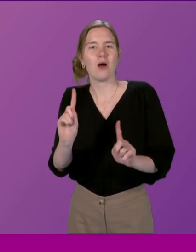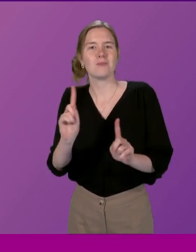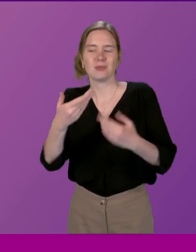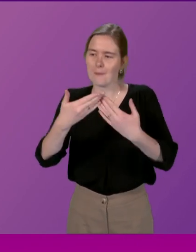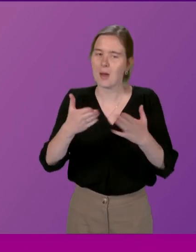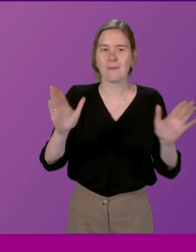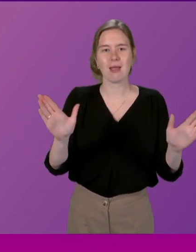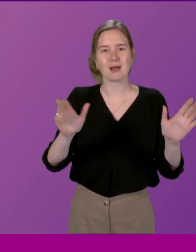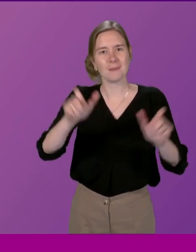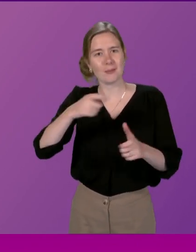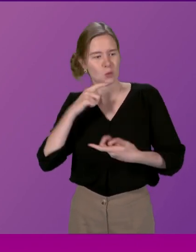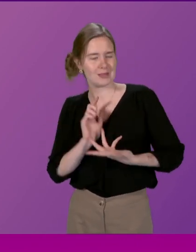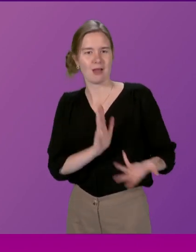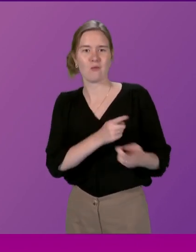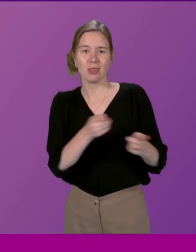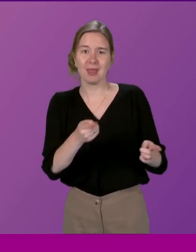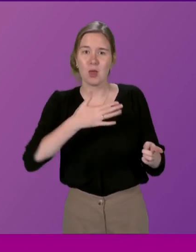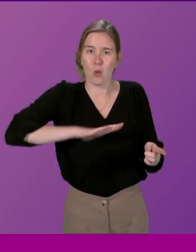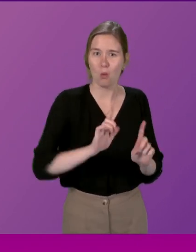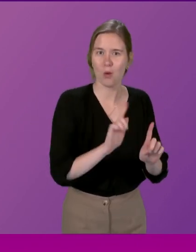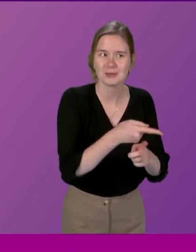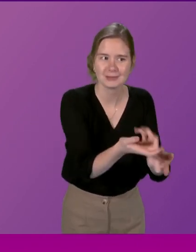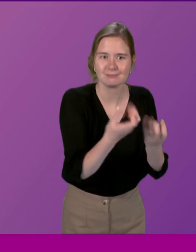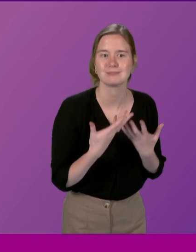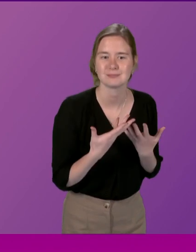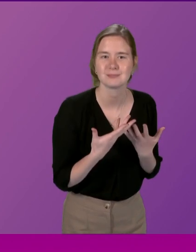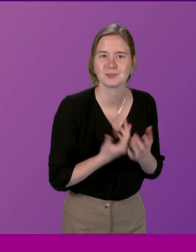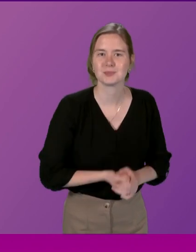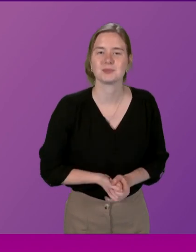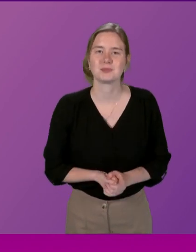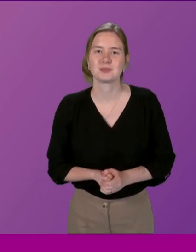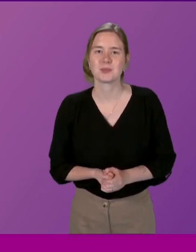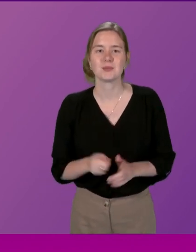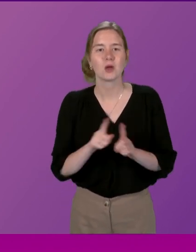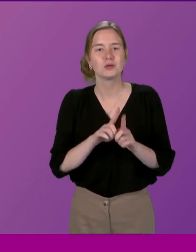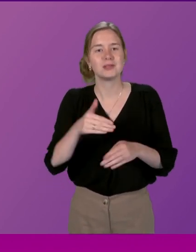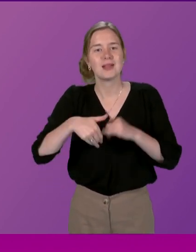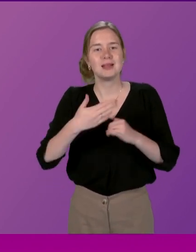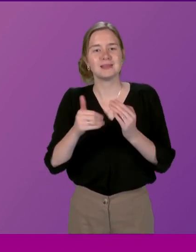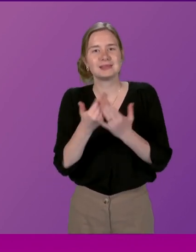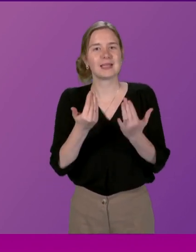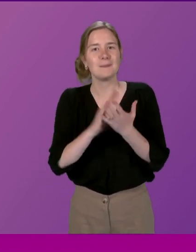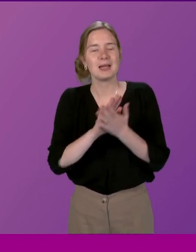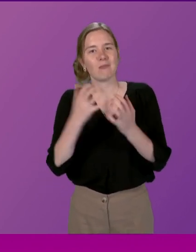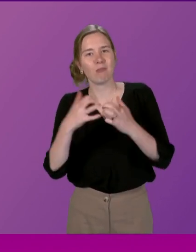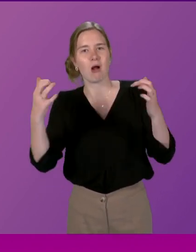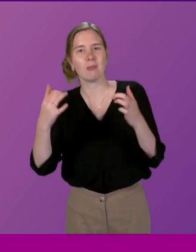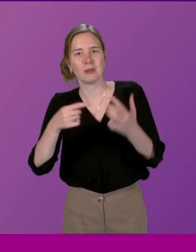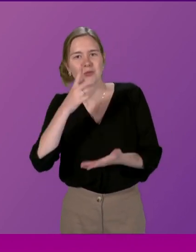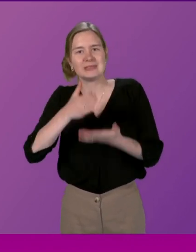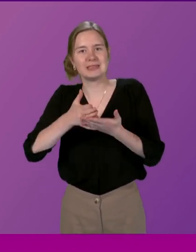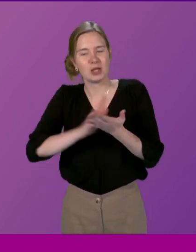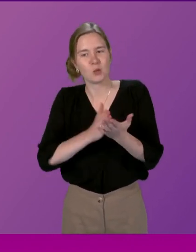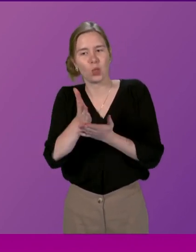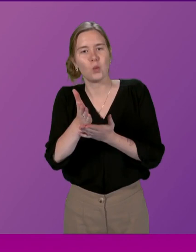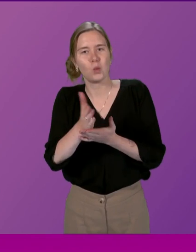the public, the people we serve, what they actually want from us as well. With, at the end day, of course, Parliament making the decisions as